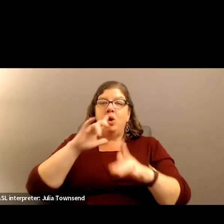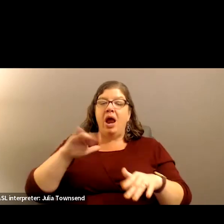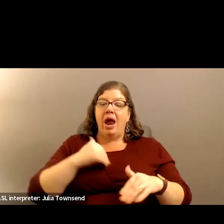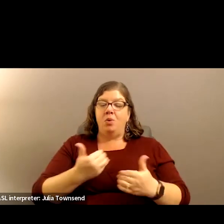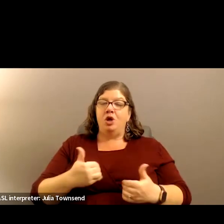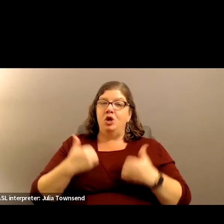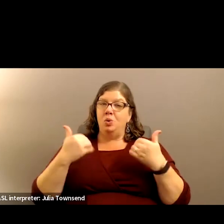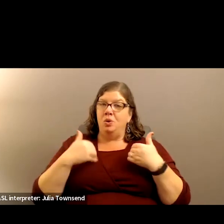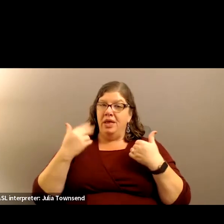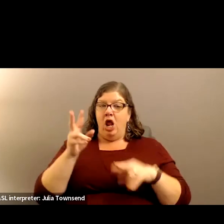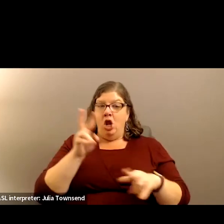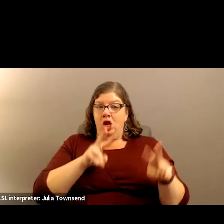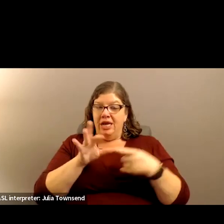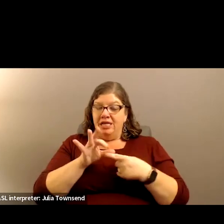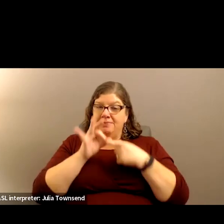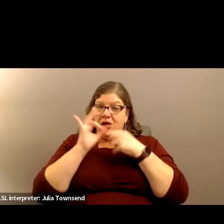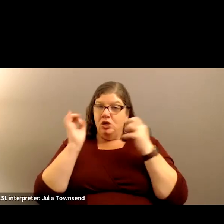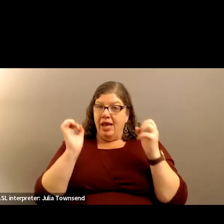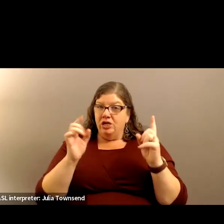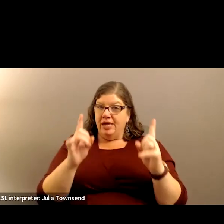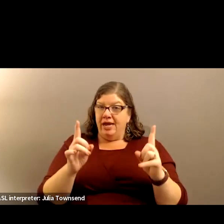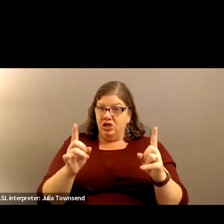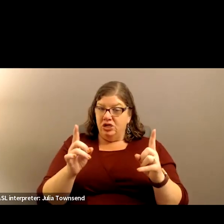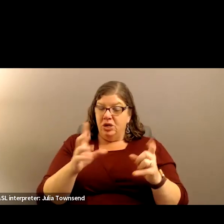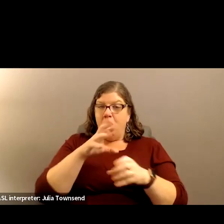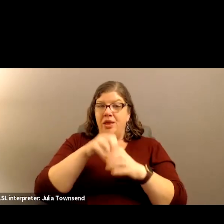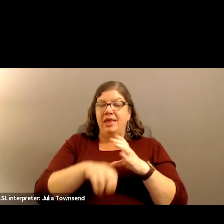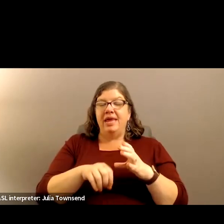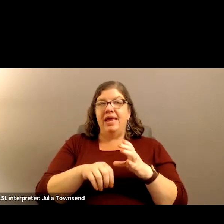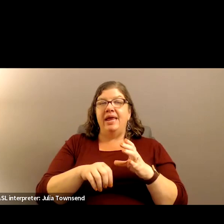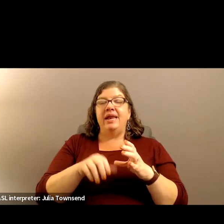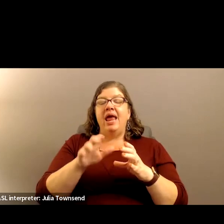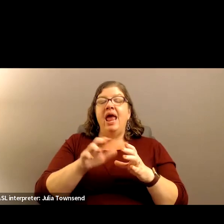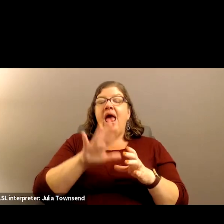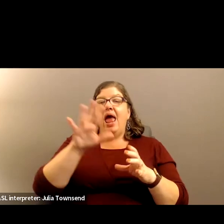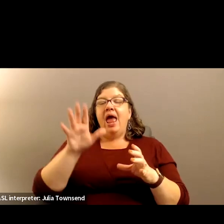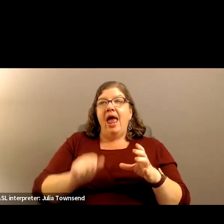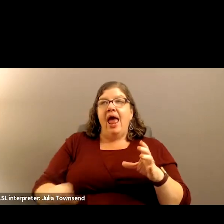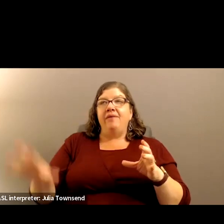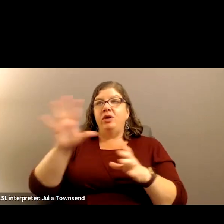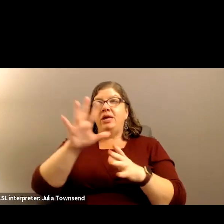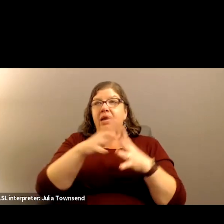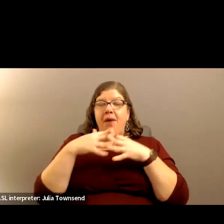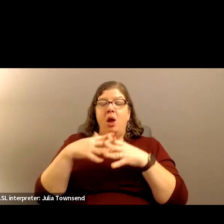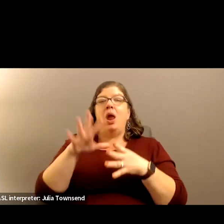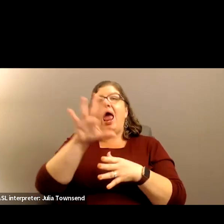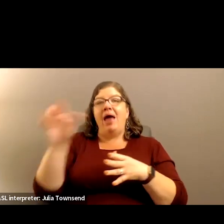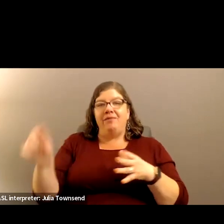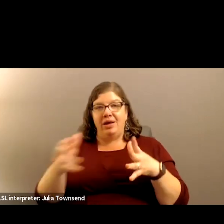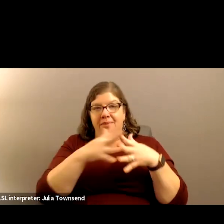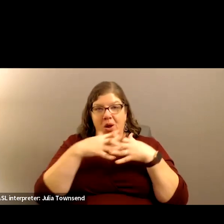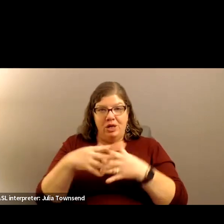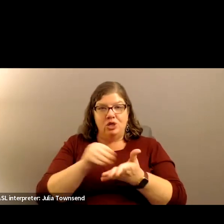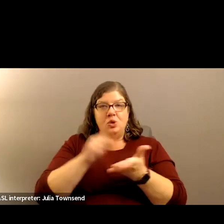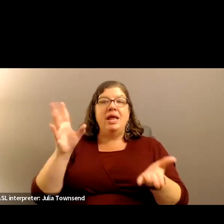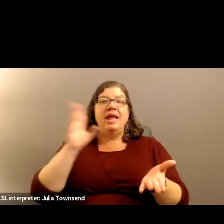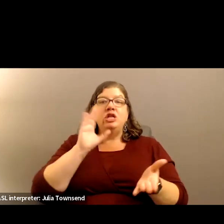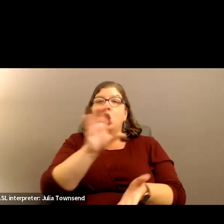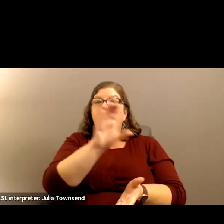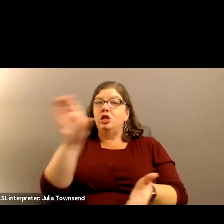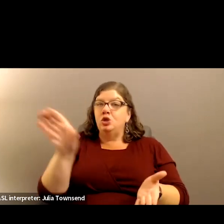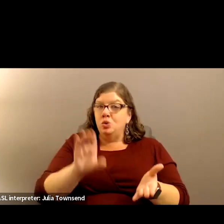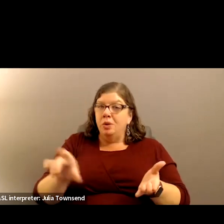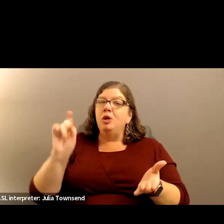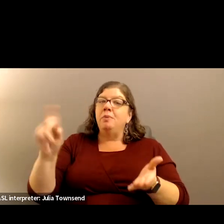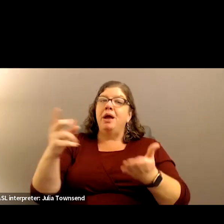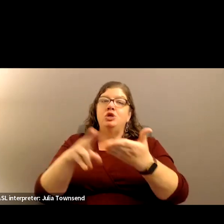looking at special education and within the African American students. So, we'll be speaking that. It is by Zoom and you do need to register just so that